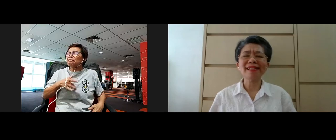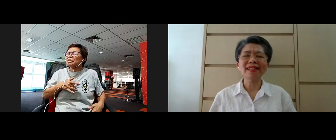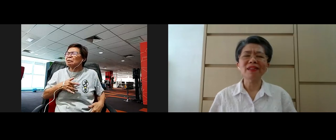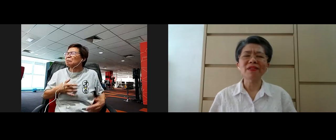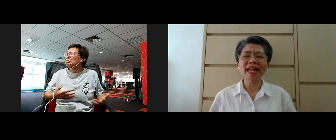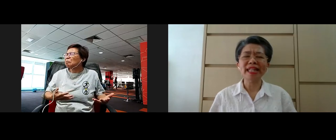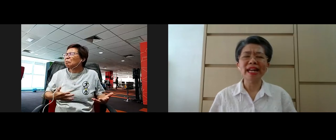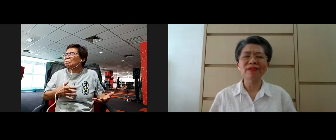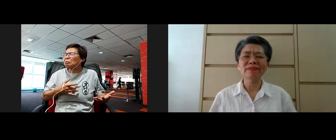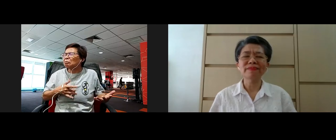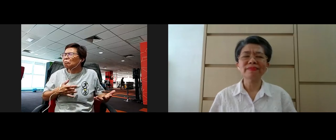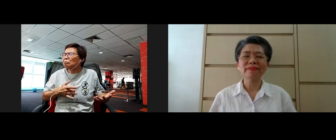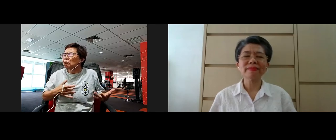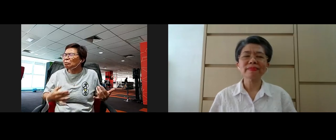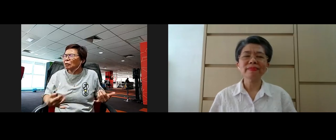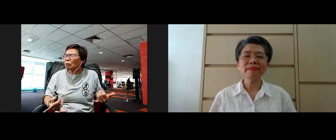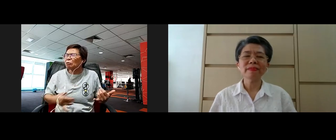sensed right now.